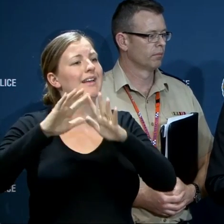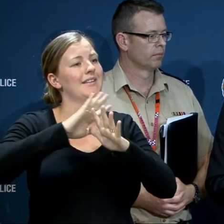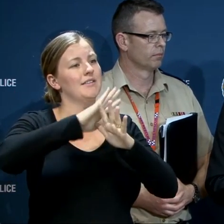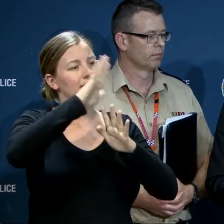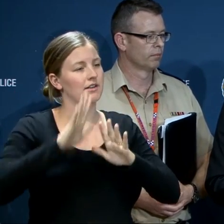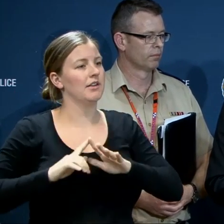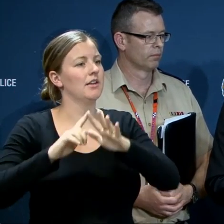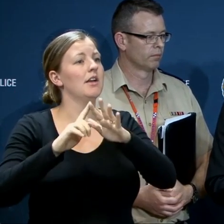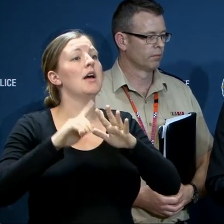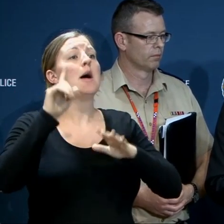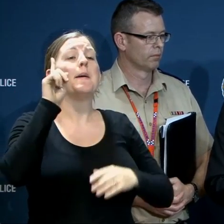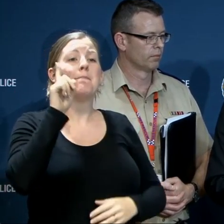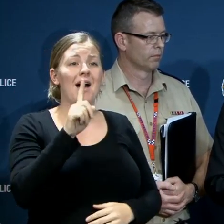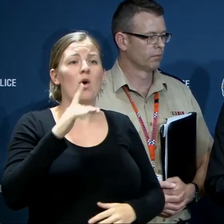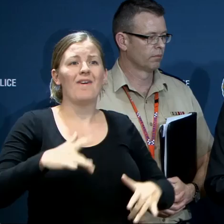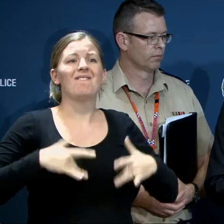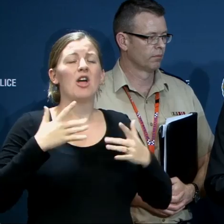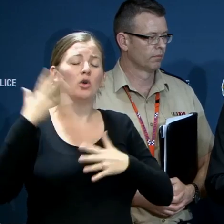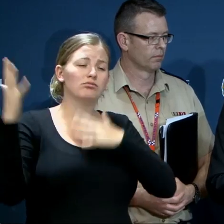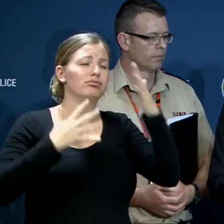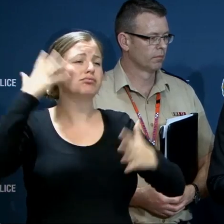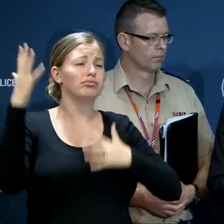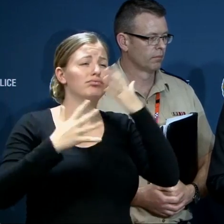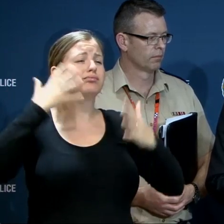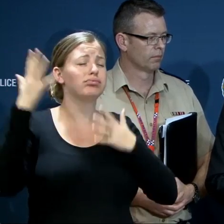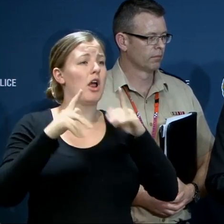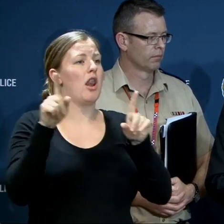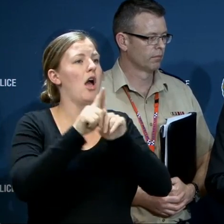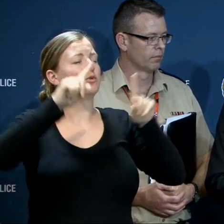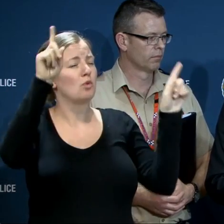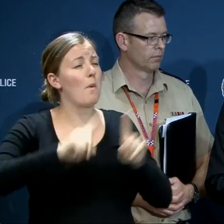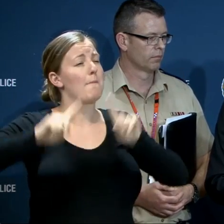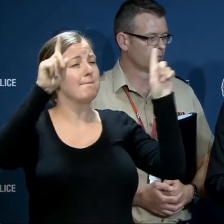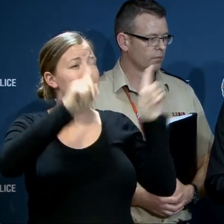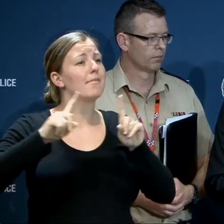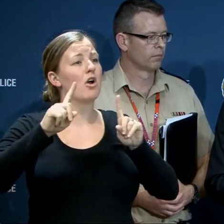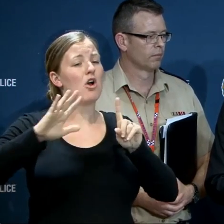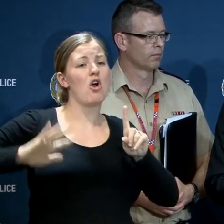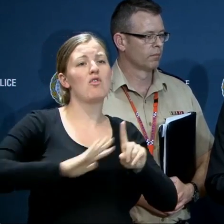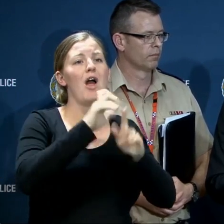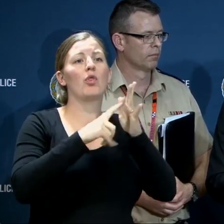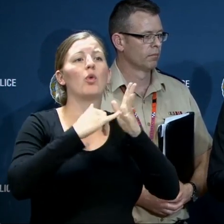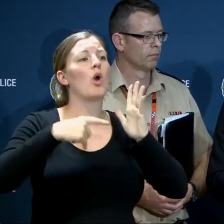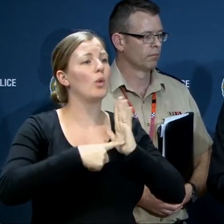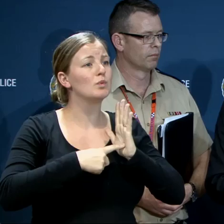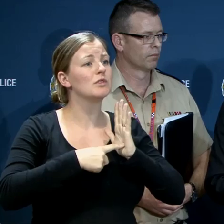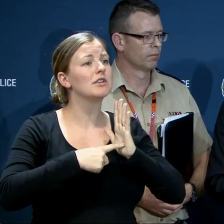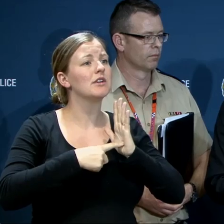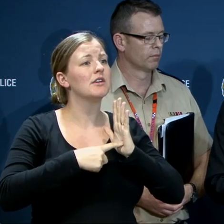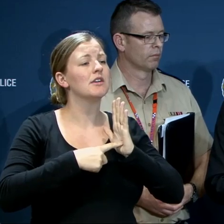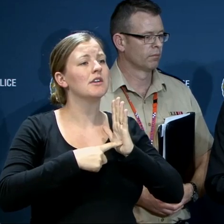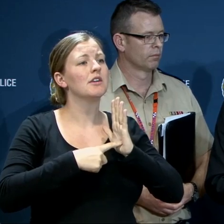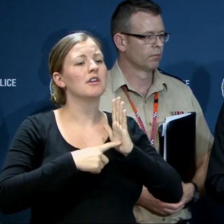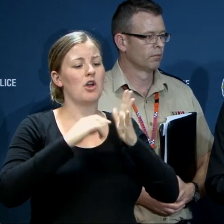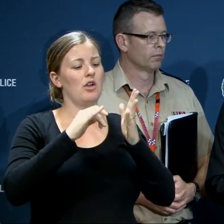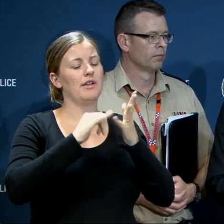intensification we'll see further strengthening of the winds up towards storm force across coastal waters through through the lower parts